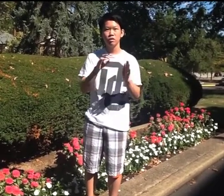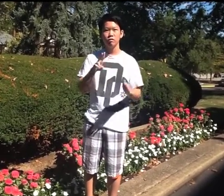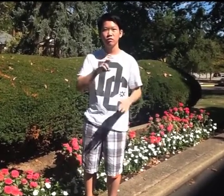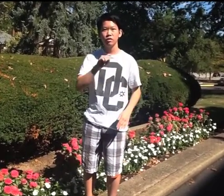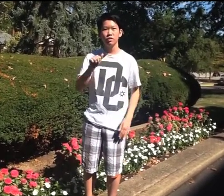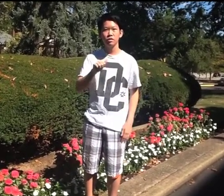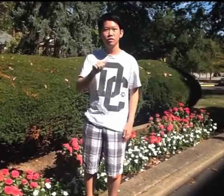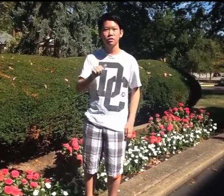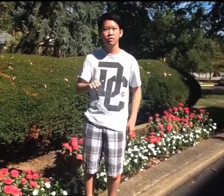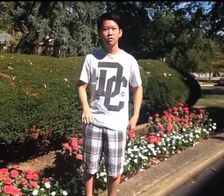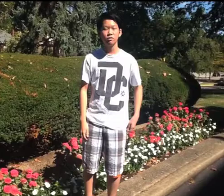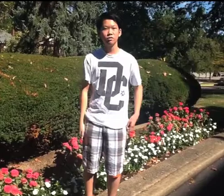America.